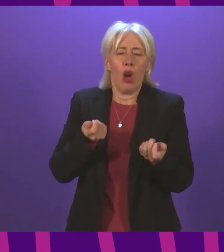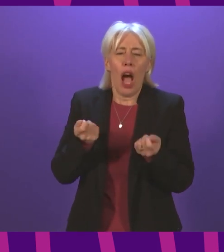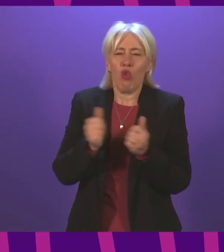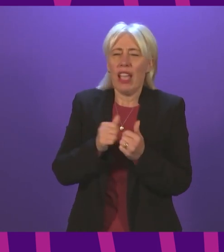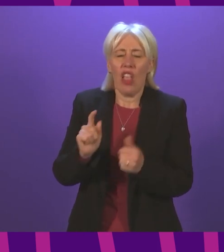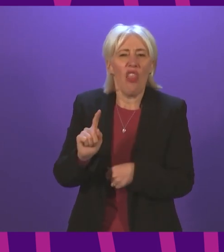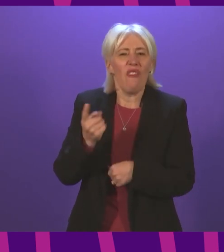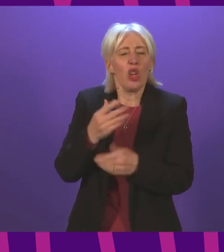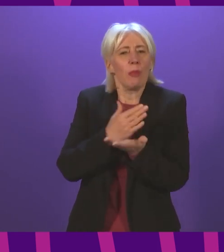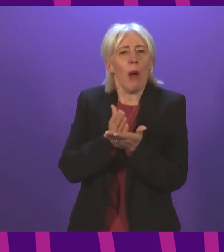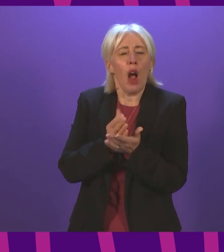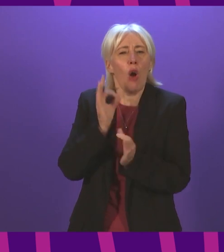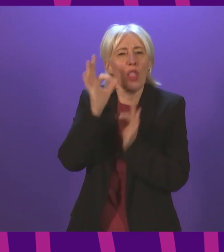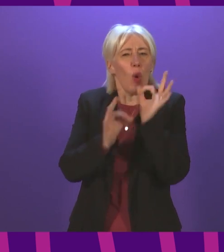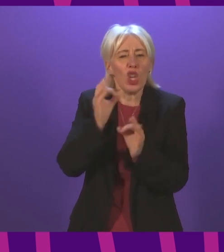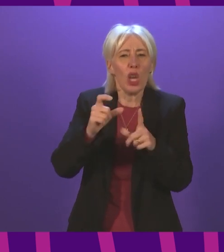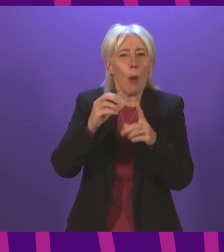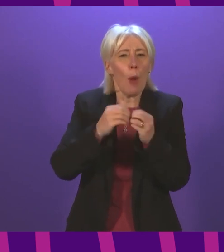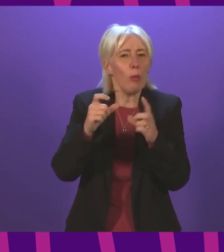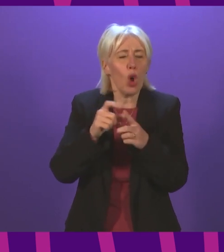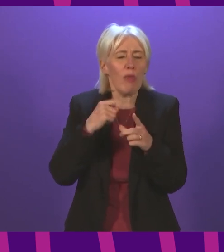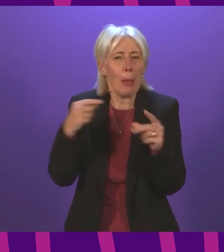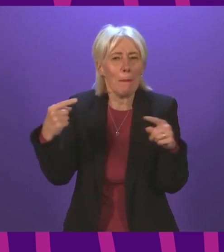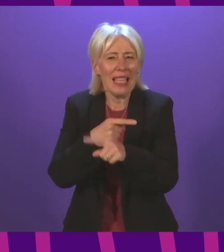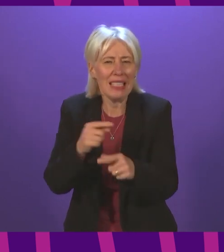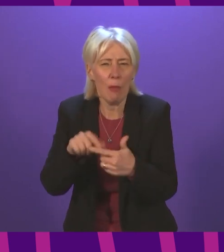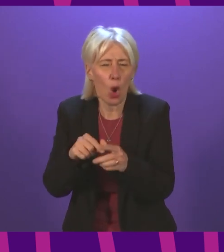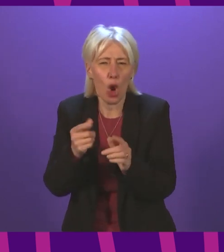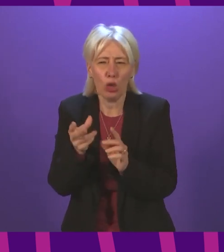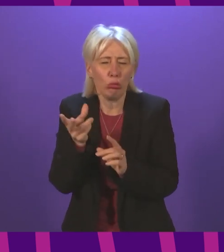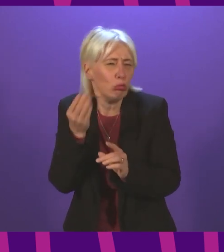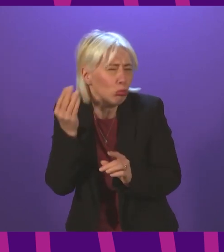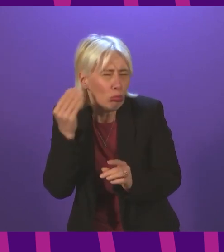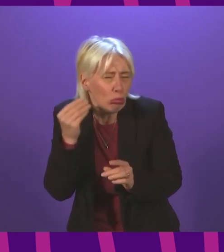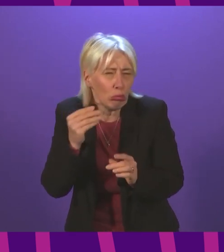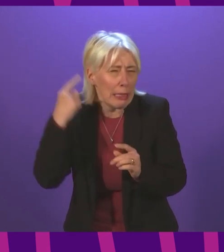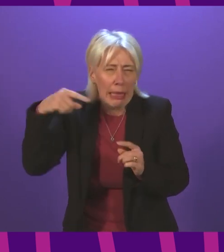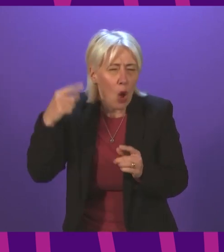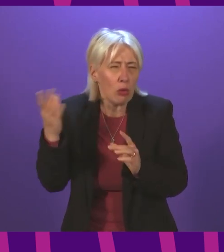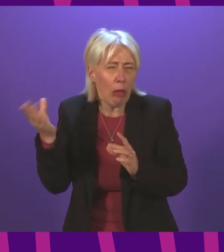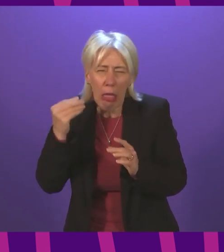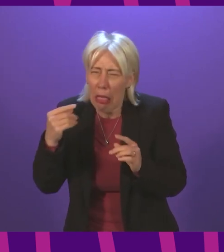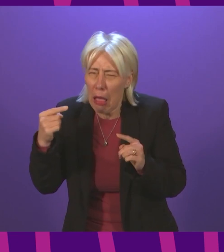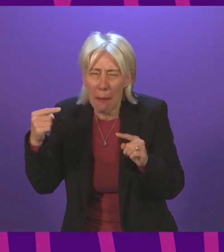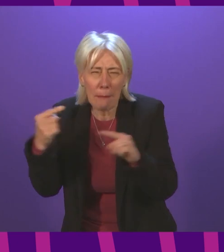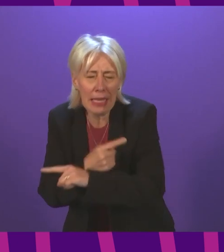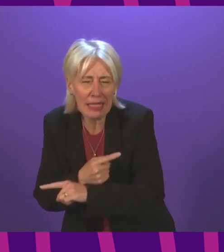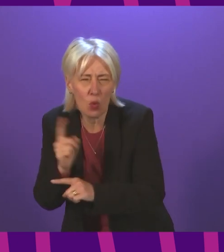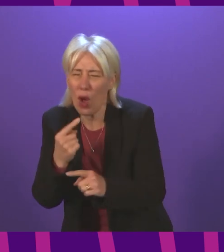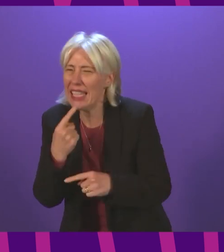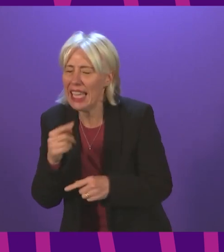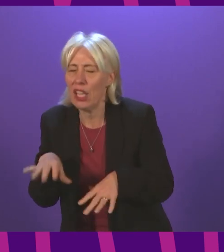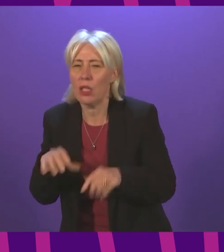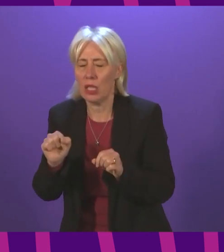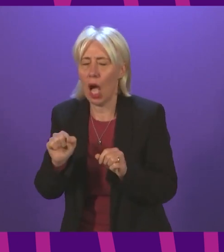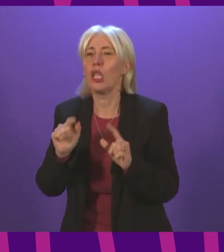I think so, presenting officer. My apologies to Bob Doris. I missed the start of the question. The sound couldn't be heard here in the chamber, but I think